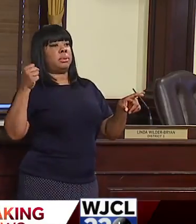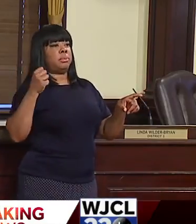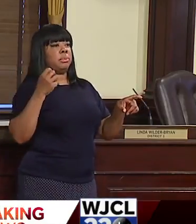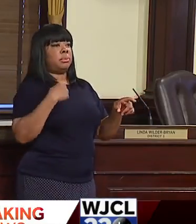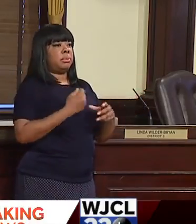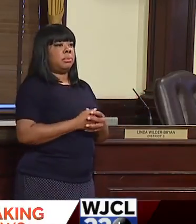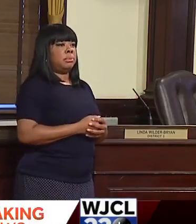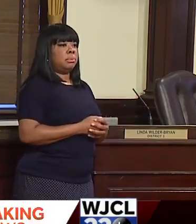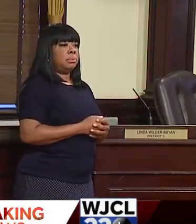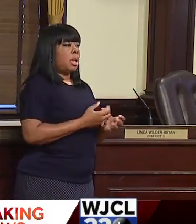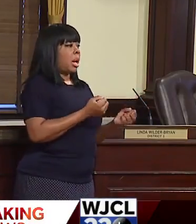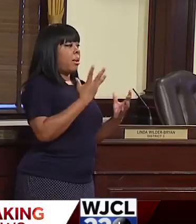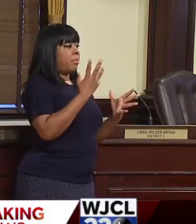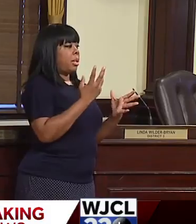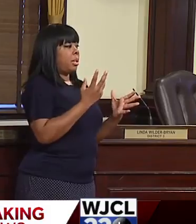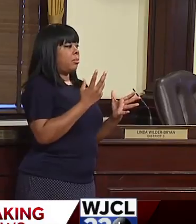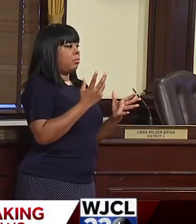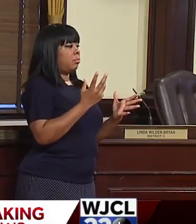Um, I